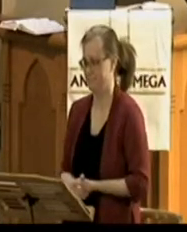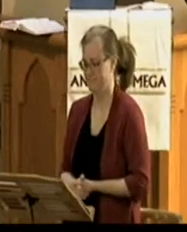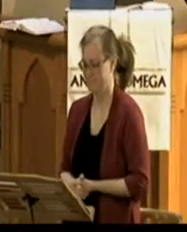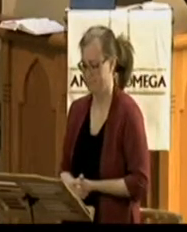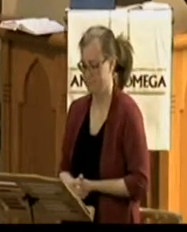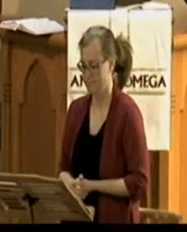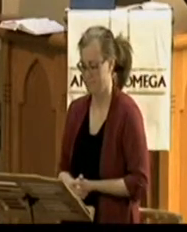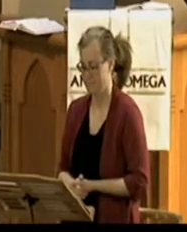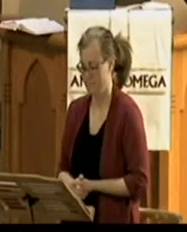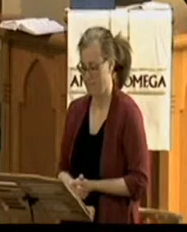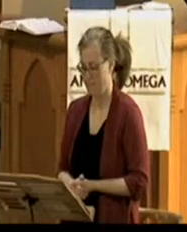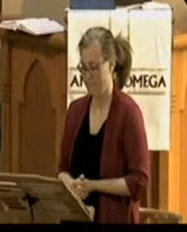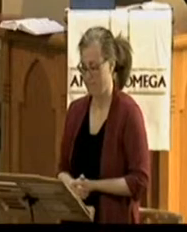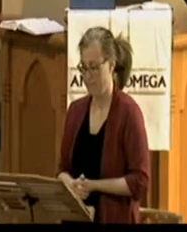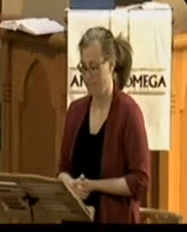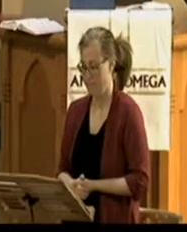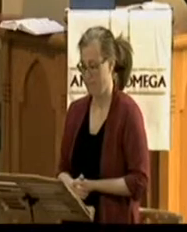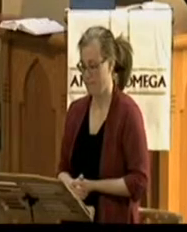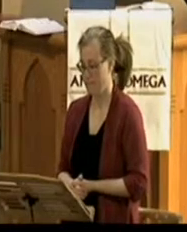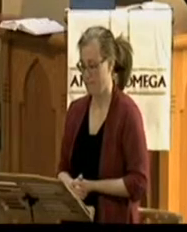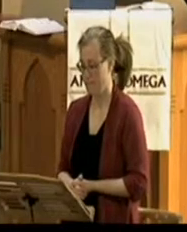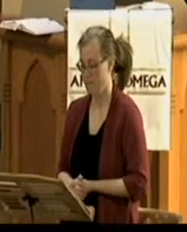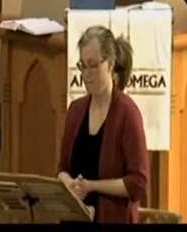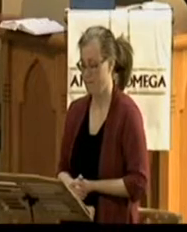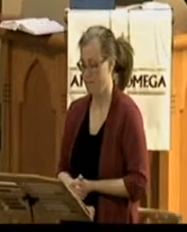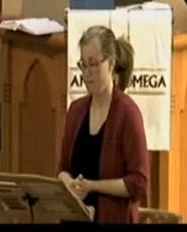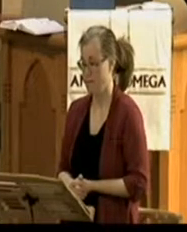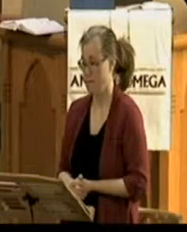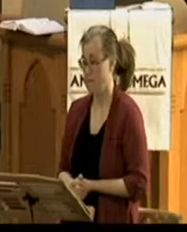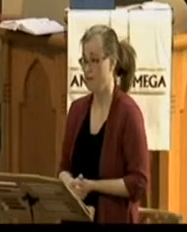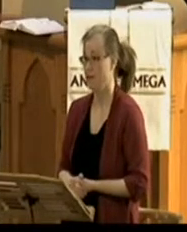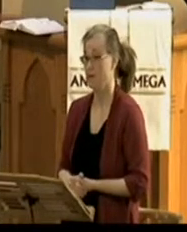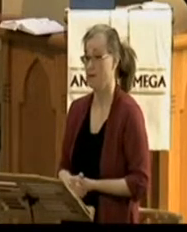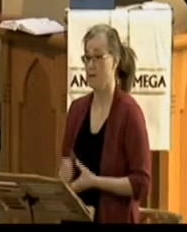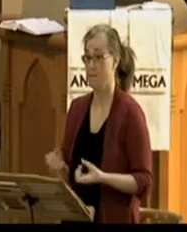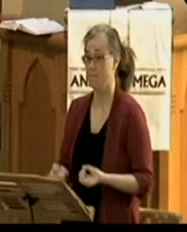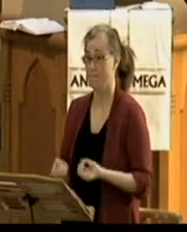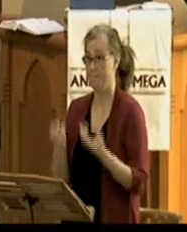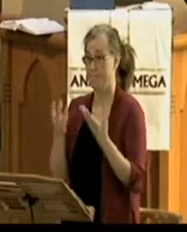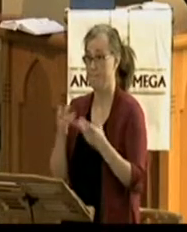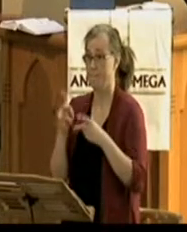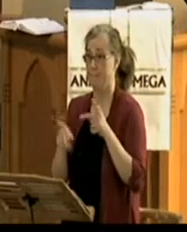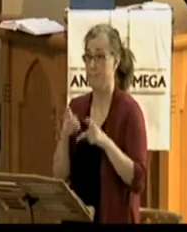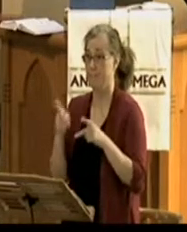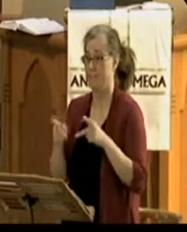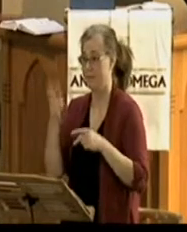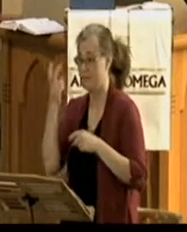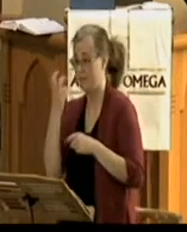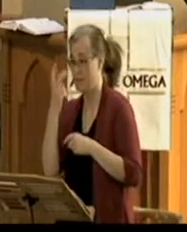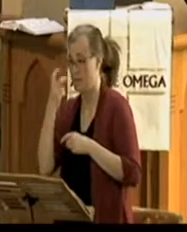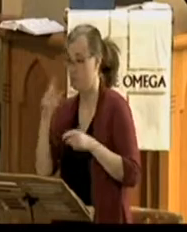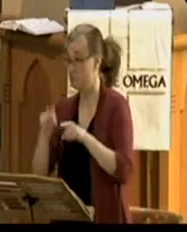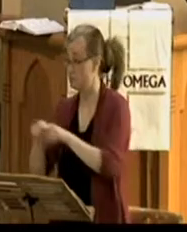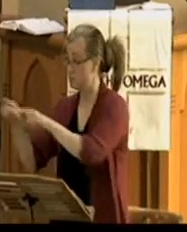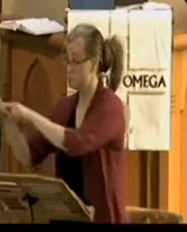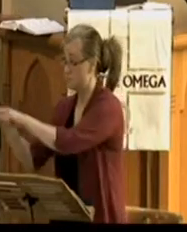Then there's also doubters, like Thomas. Who hate their doubts. Which make them miserable.